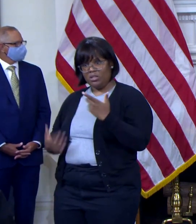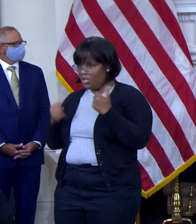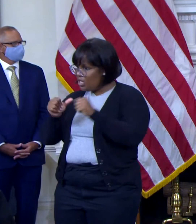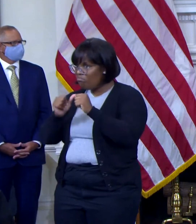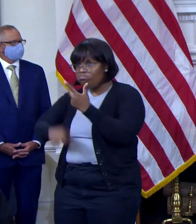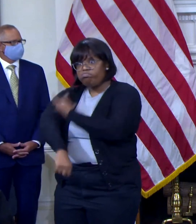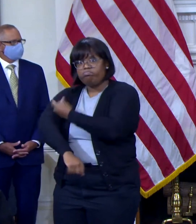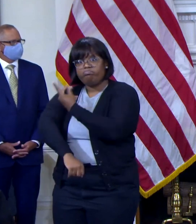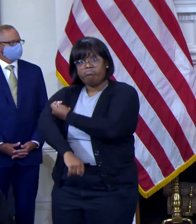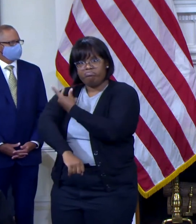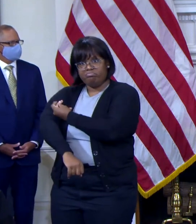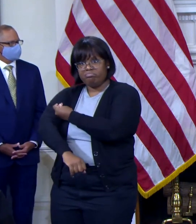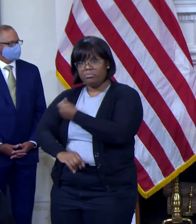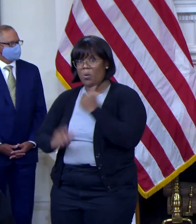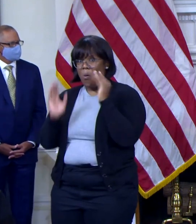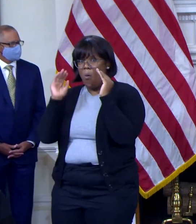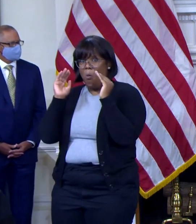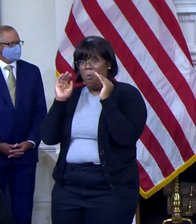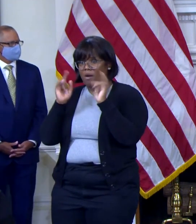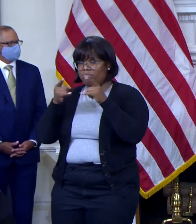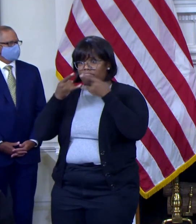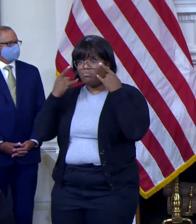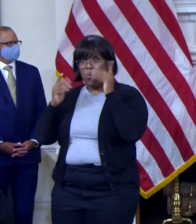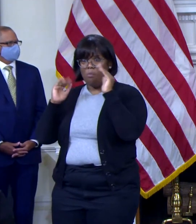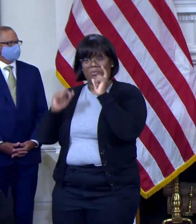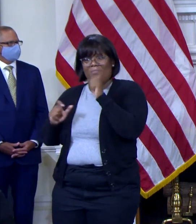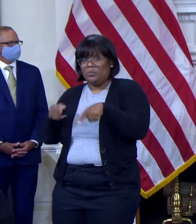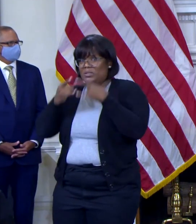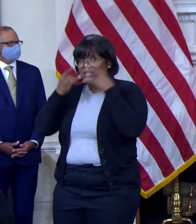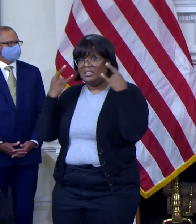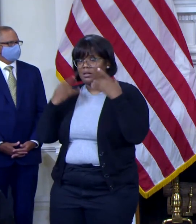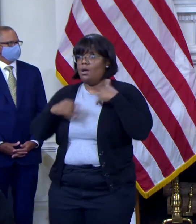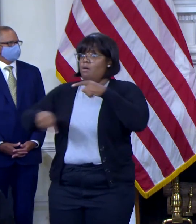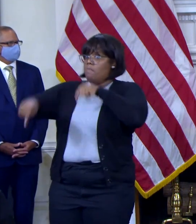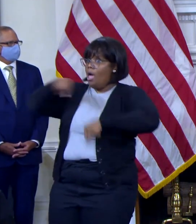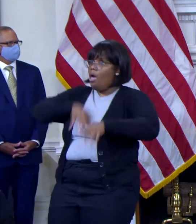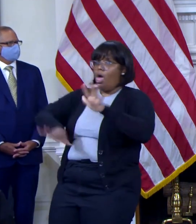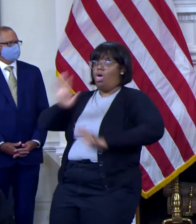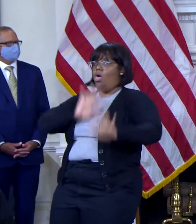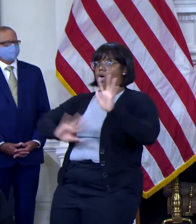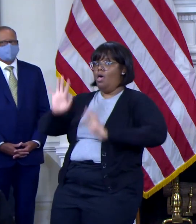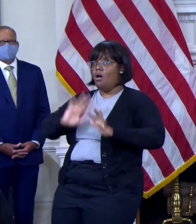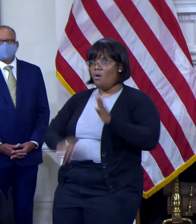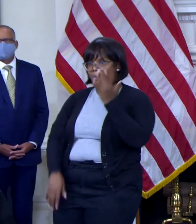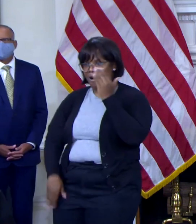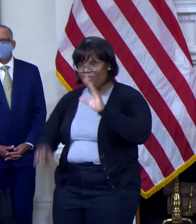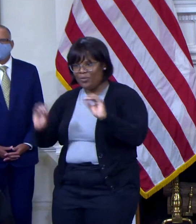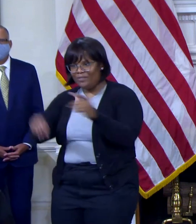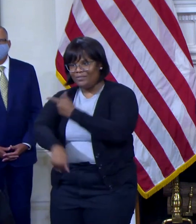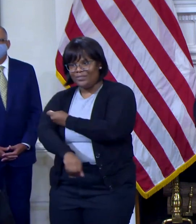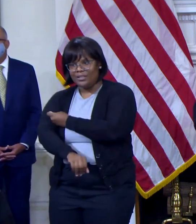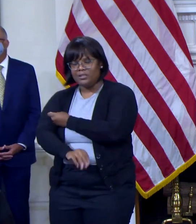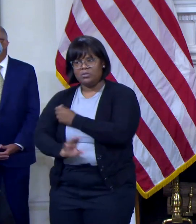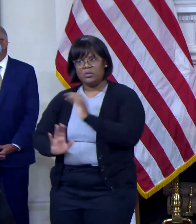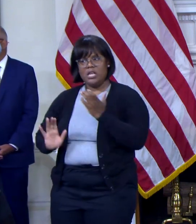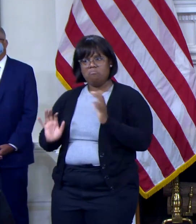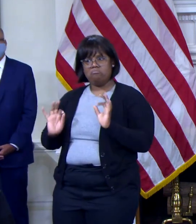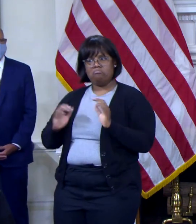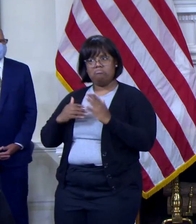hopefully we won't have to revert back to some of the things from a year ago when we didn't have vaccines. All right. Thank you.